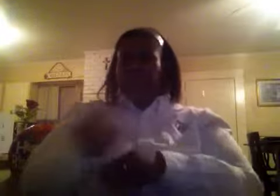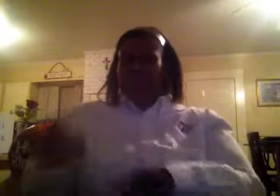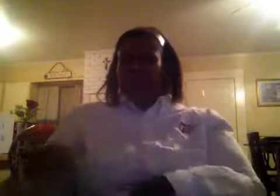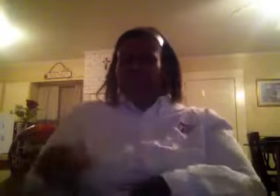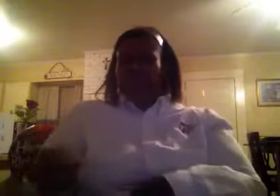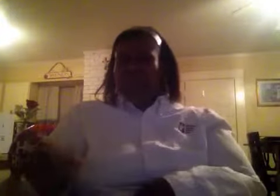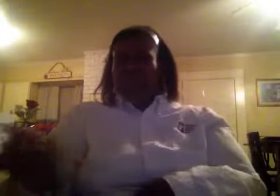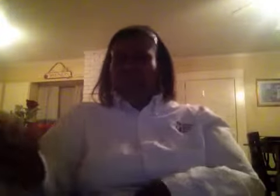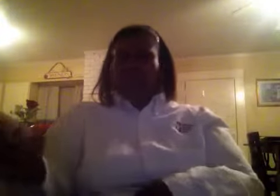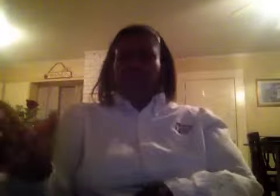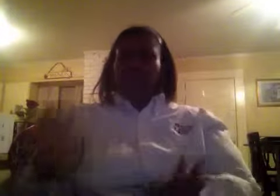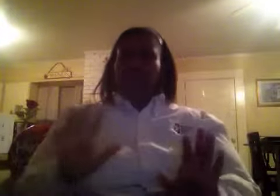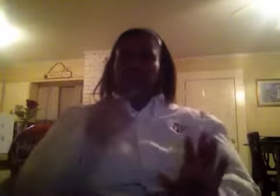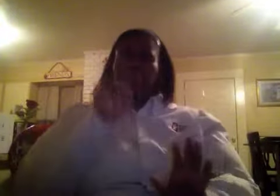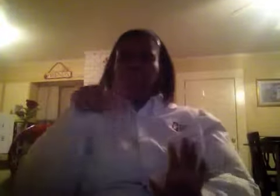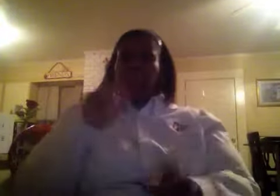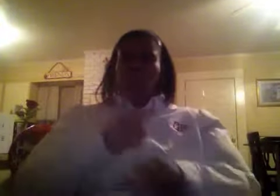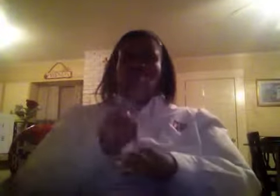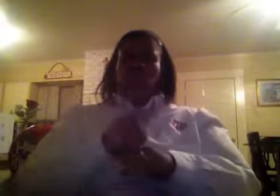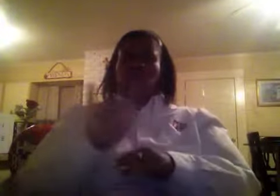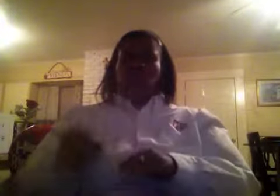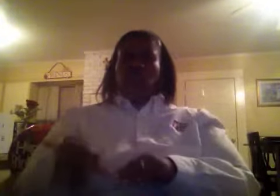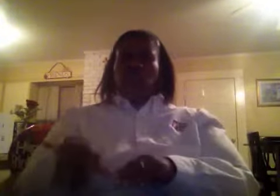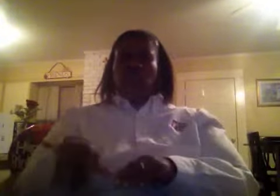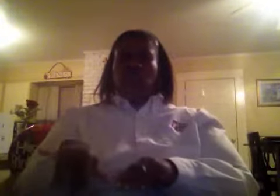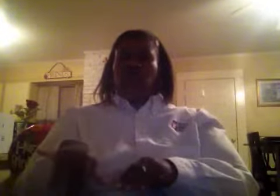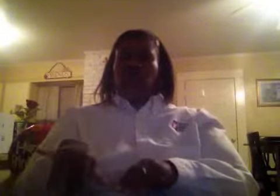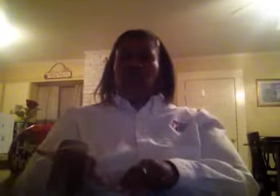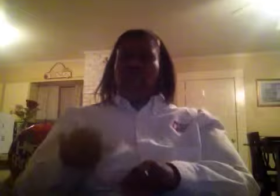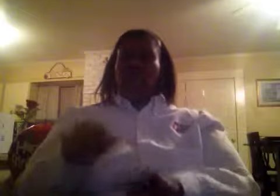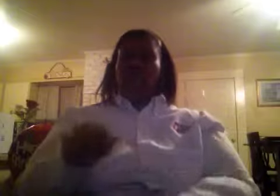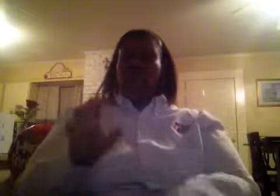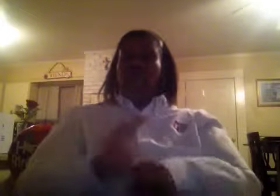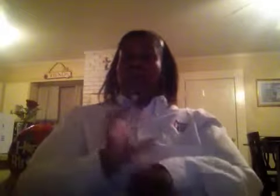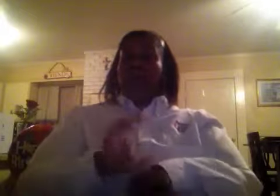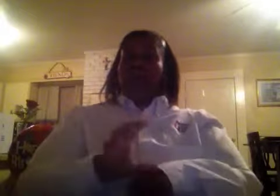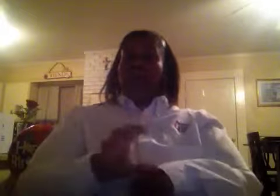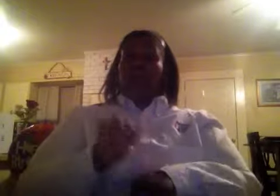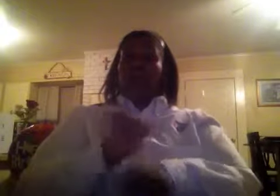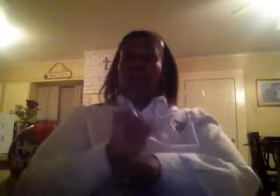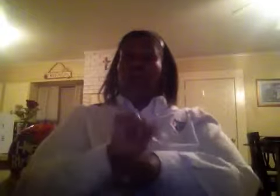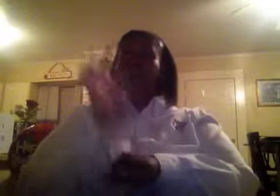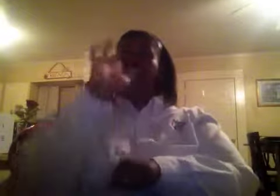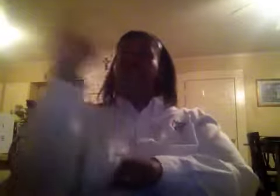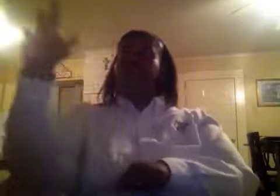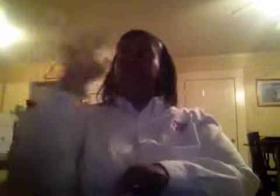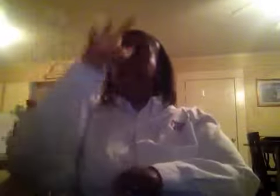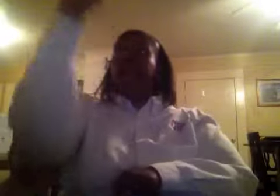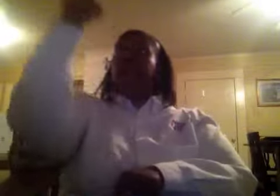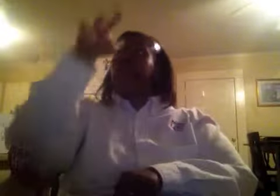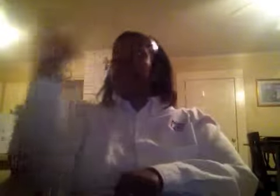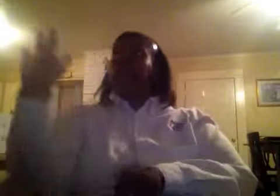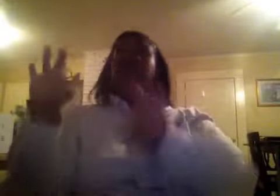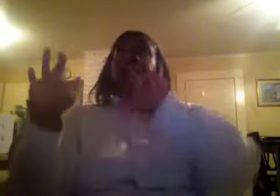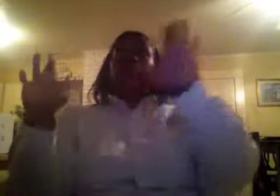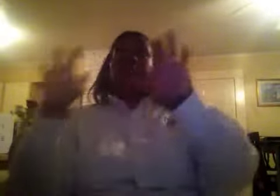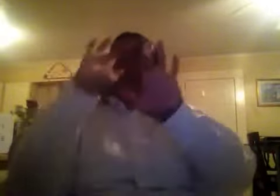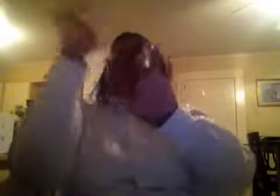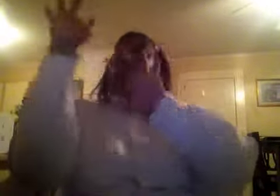mouse or other hand-held device. This technology could be used in